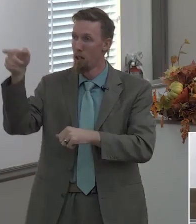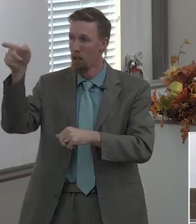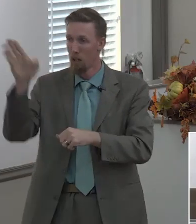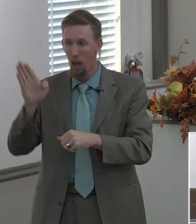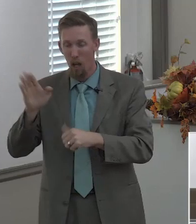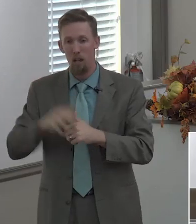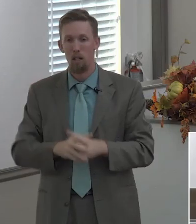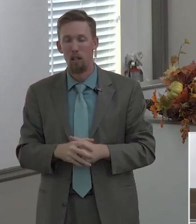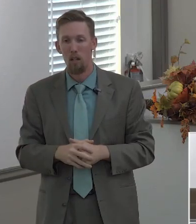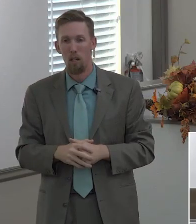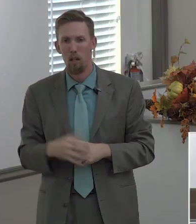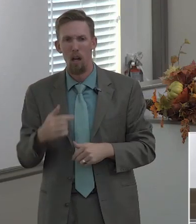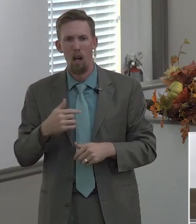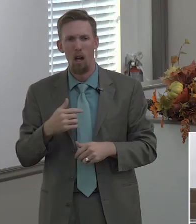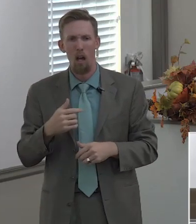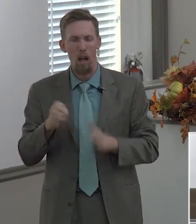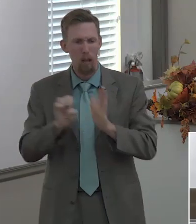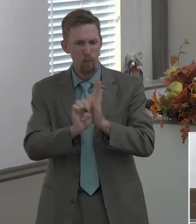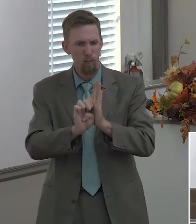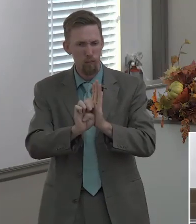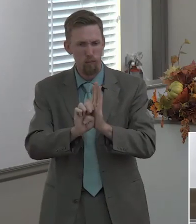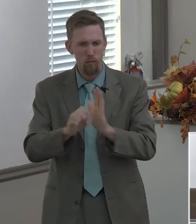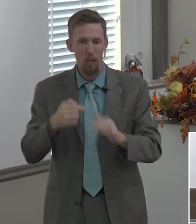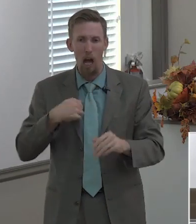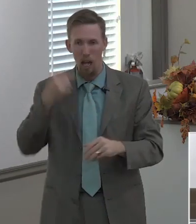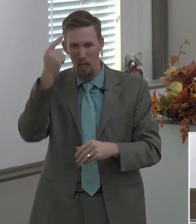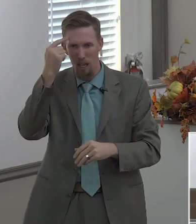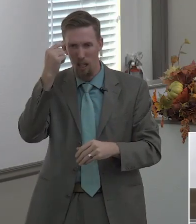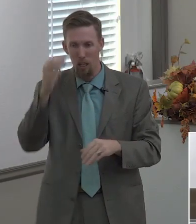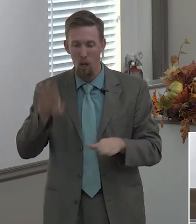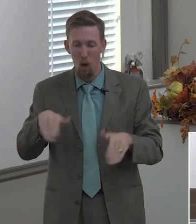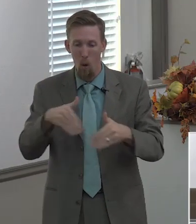wedding rings are important i do